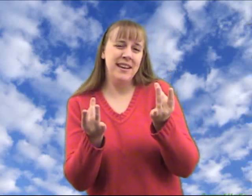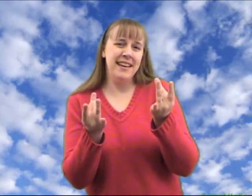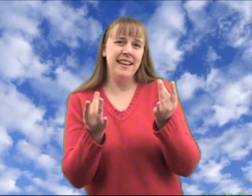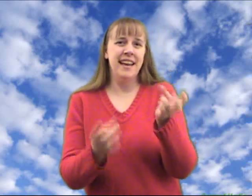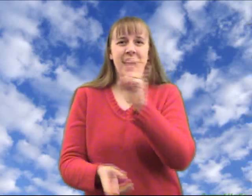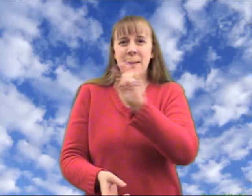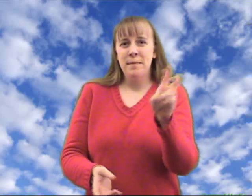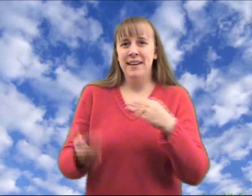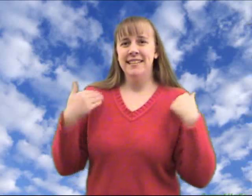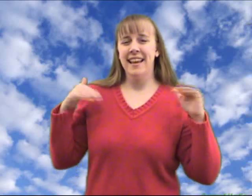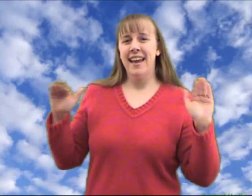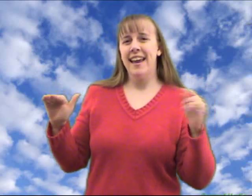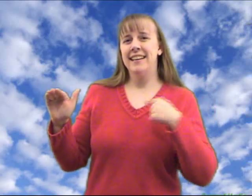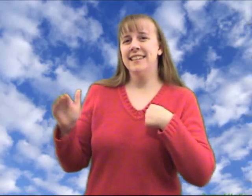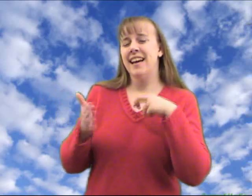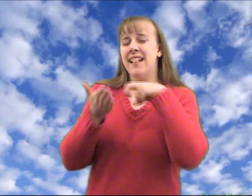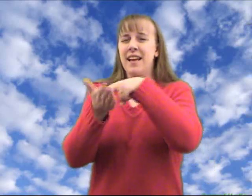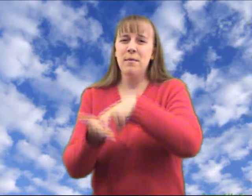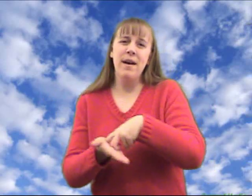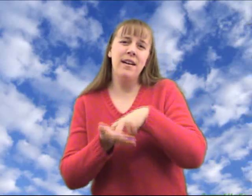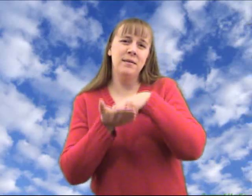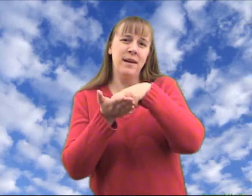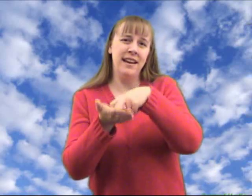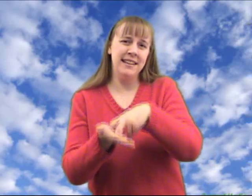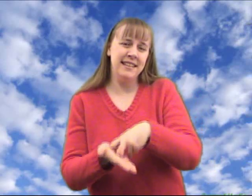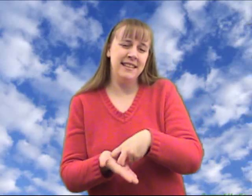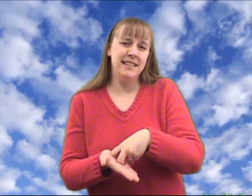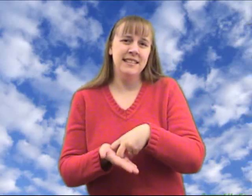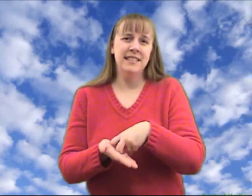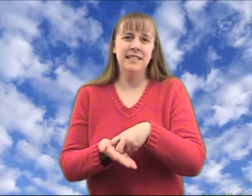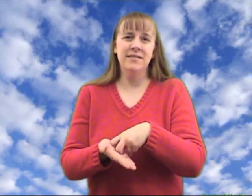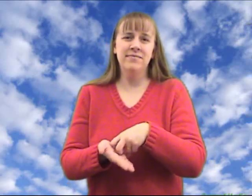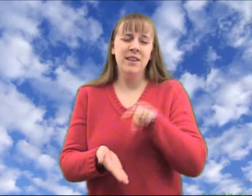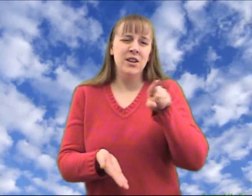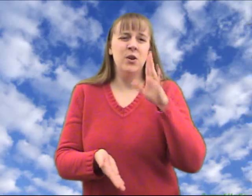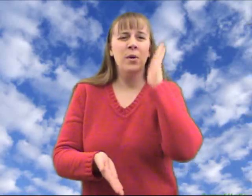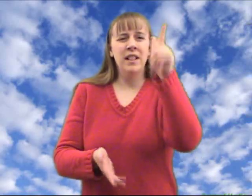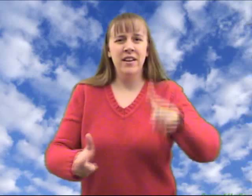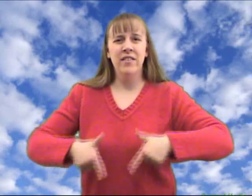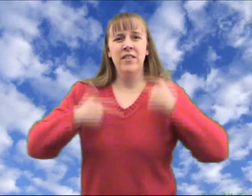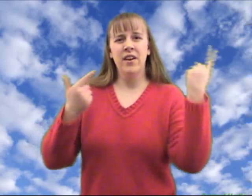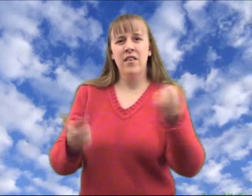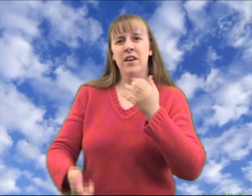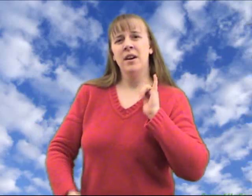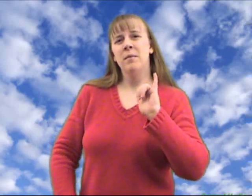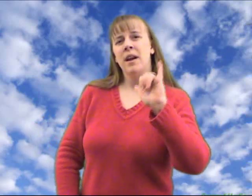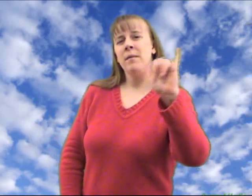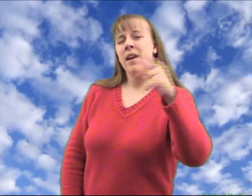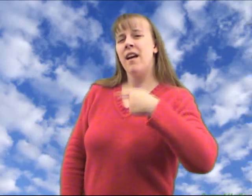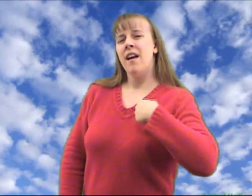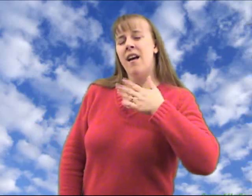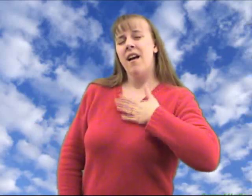Pizza Angel, I'm on my knees. You'll live forever in my bed.